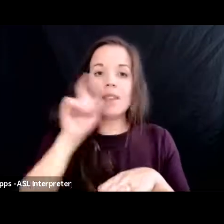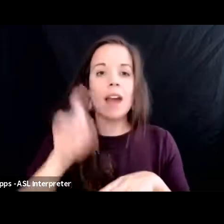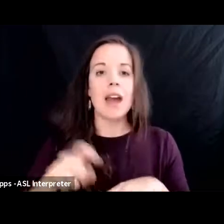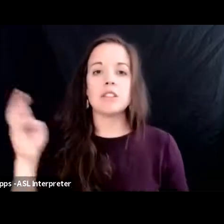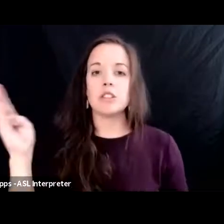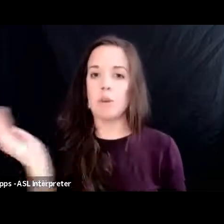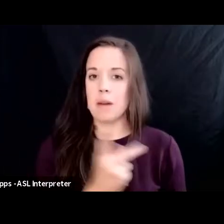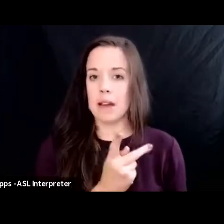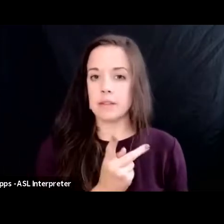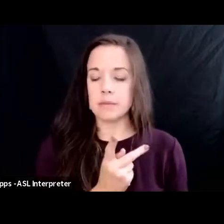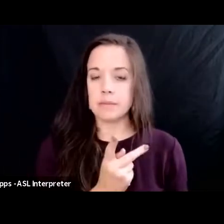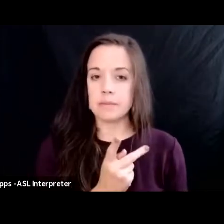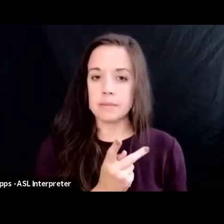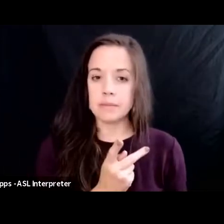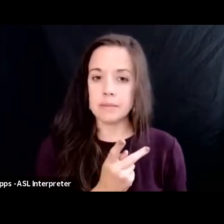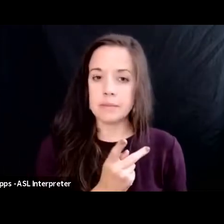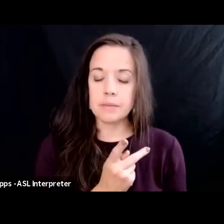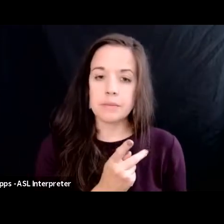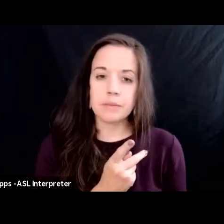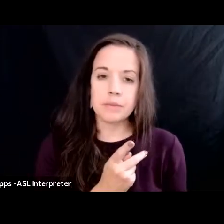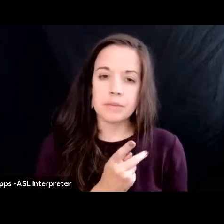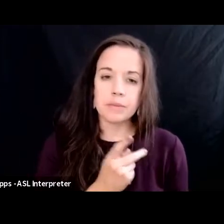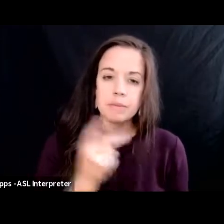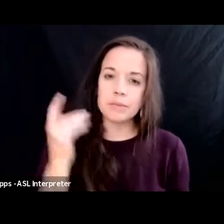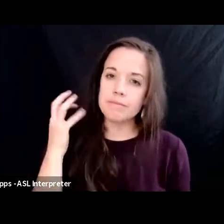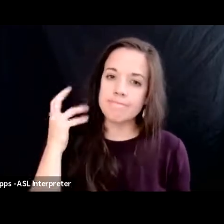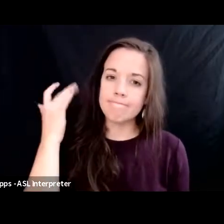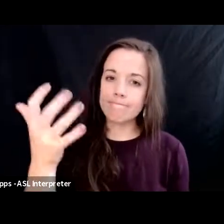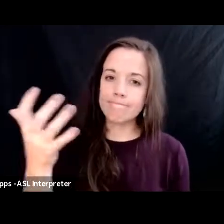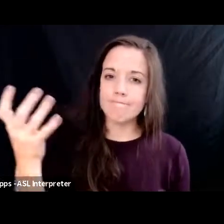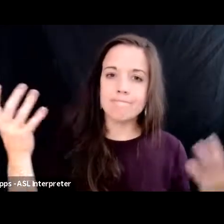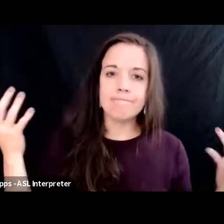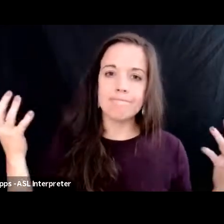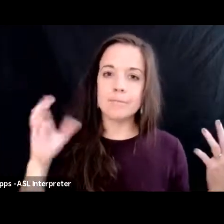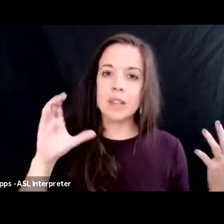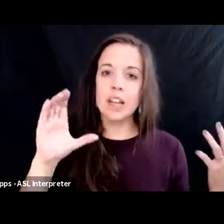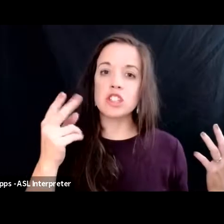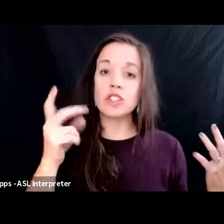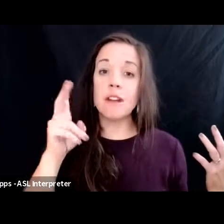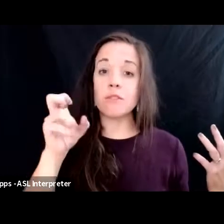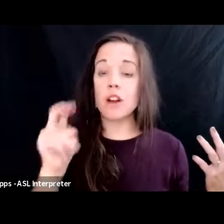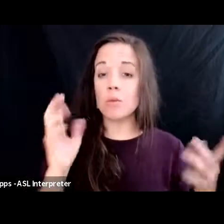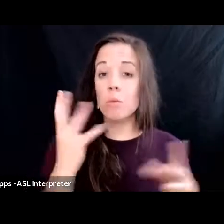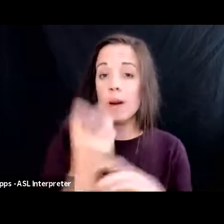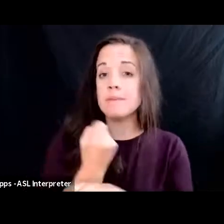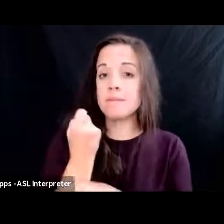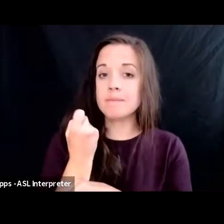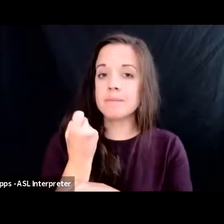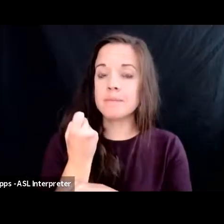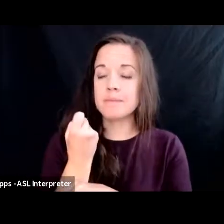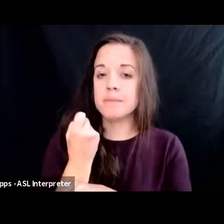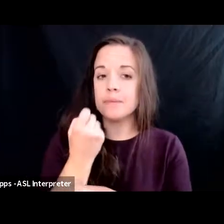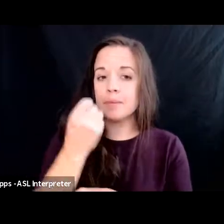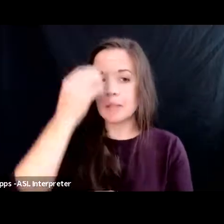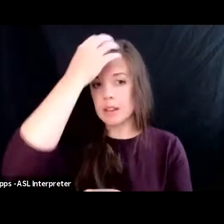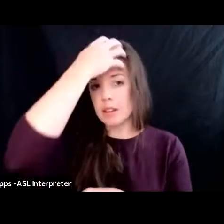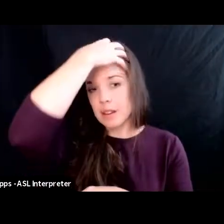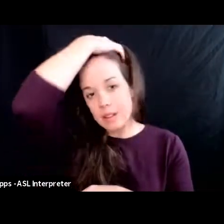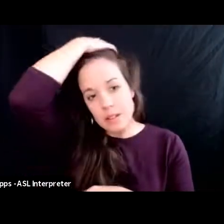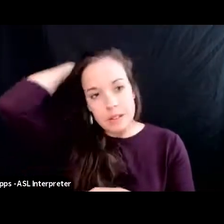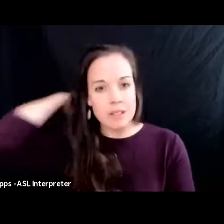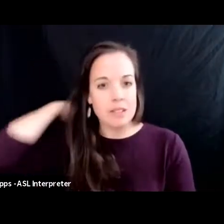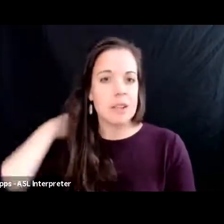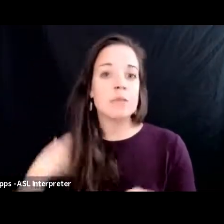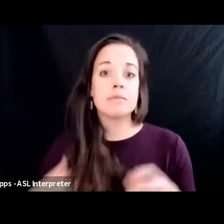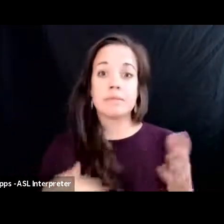and ultimately chevron won that argument so despite the fact that